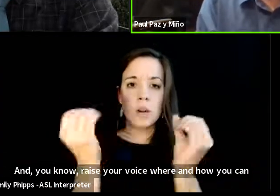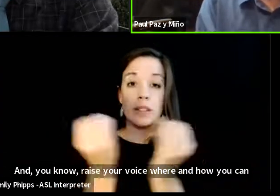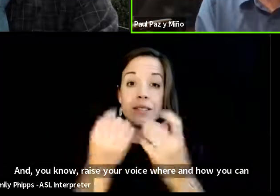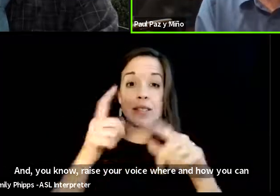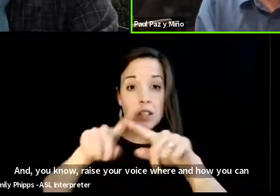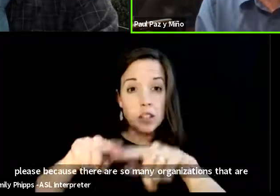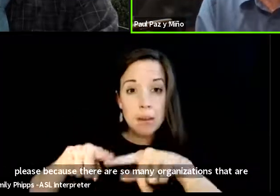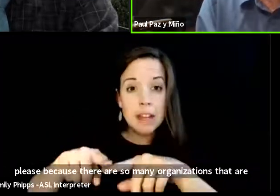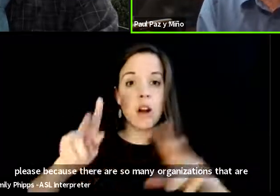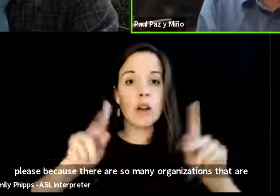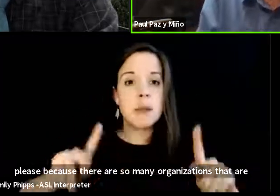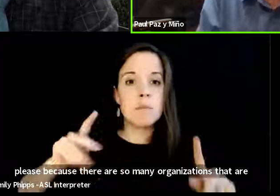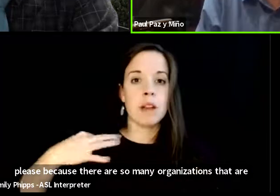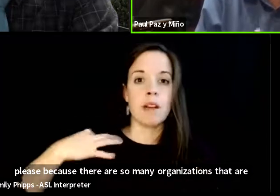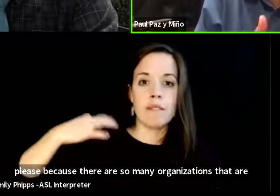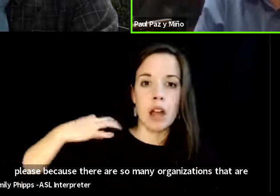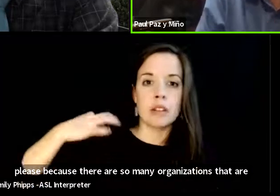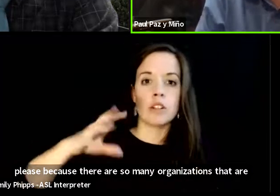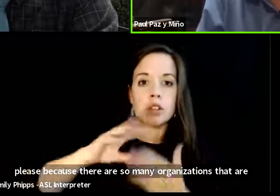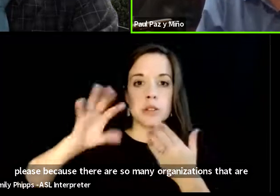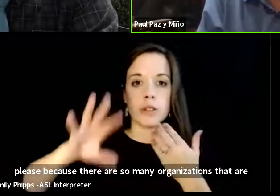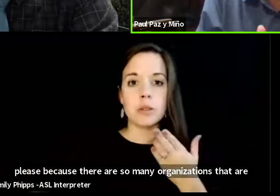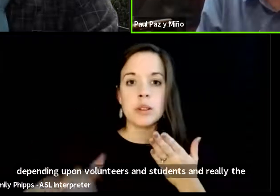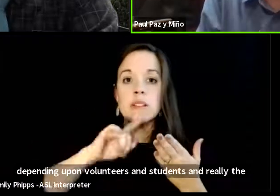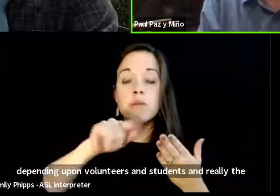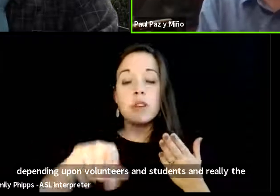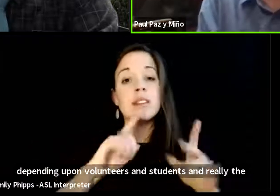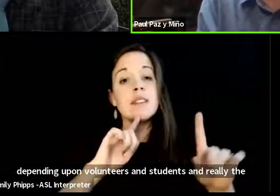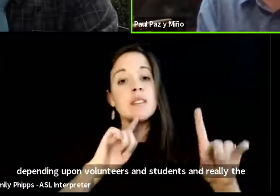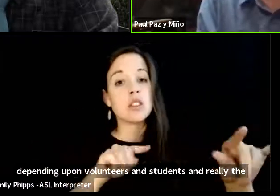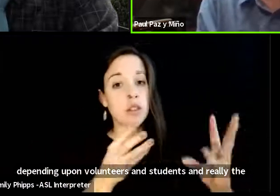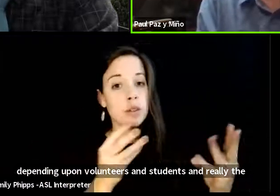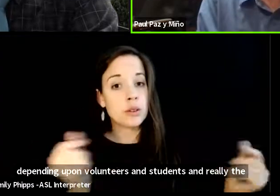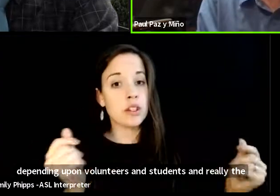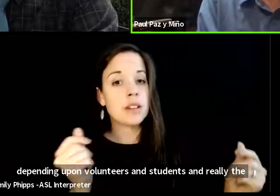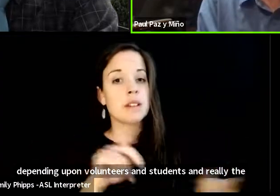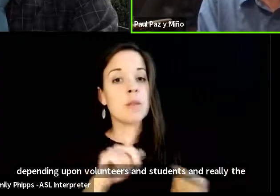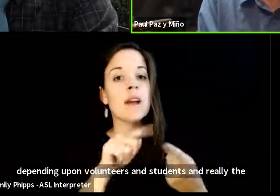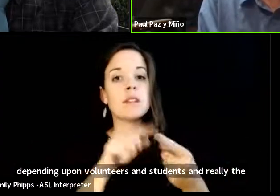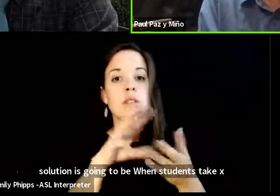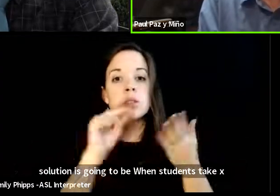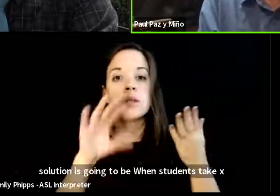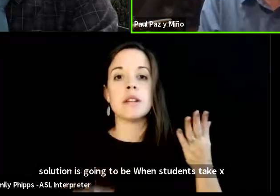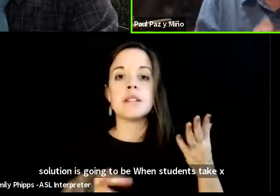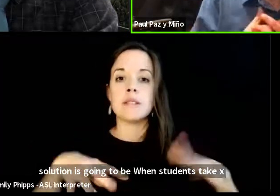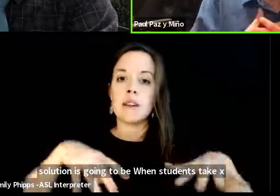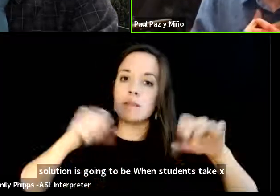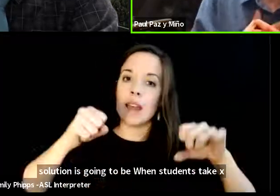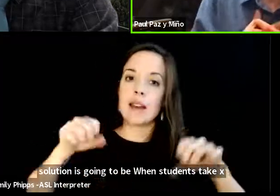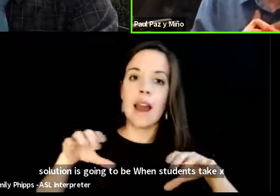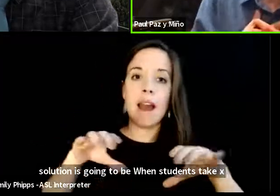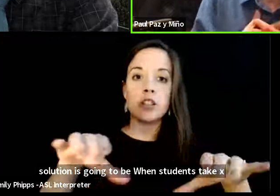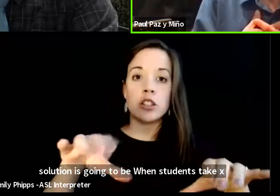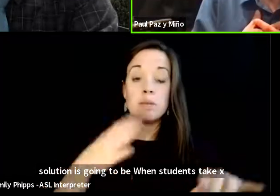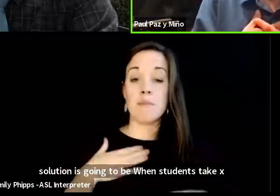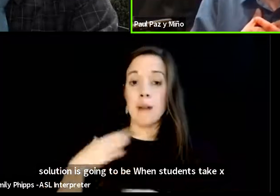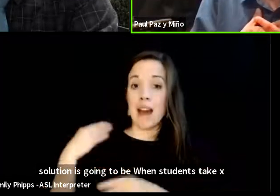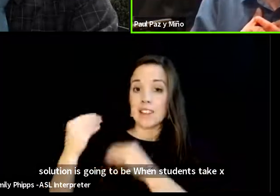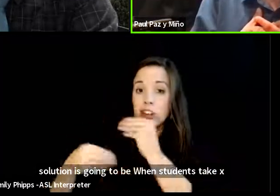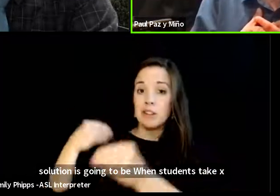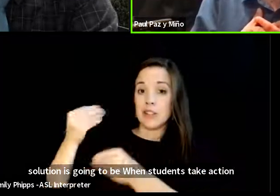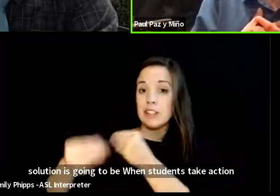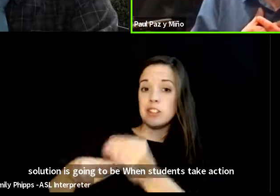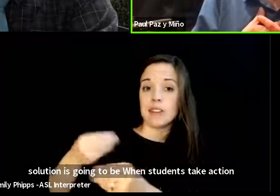volunteers and students and really the solution is going to be when students take action because you my generation has done